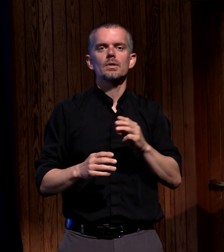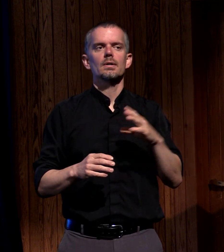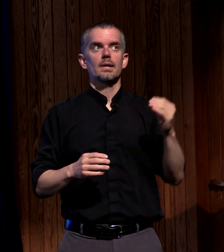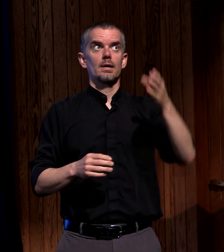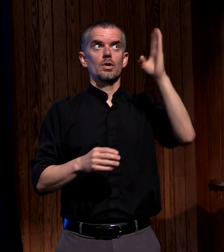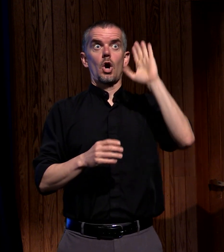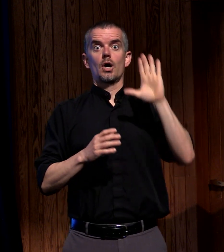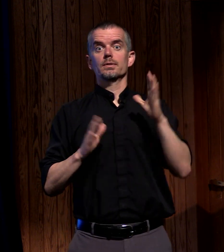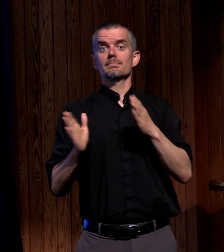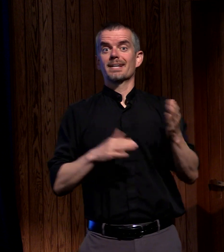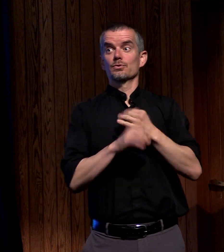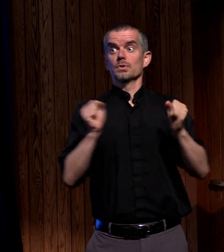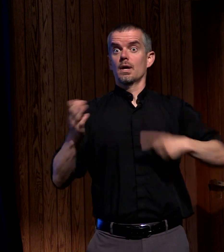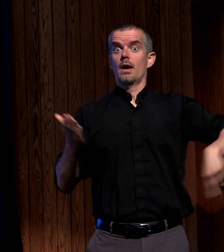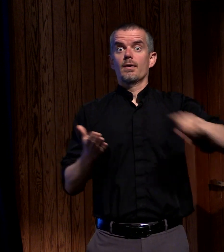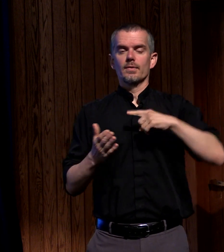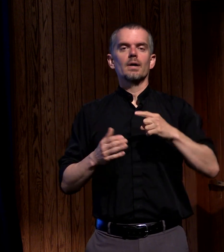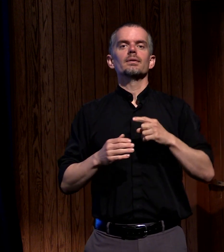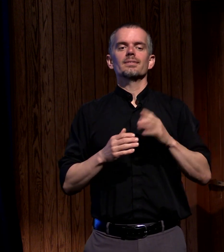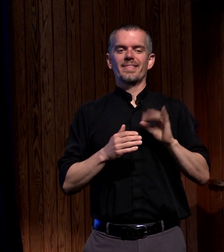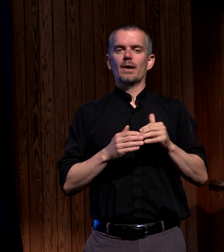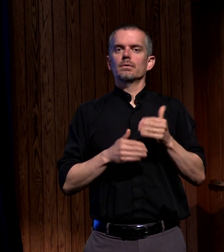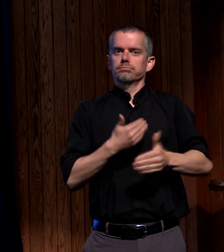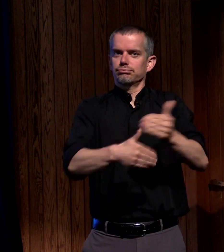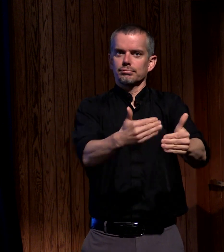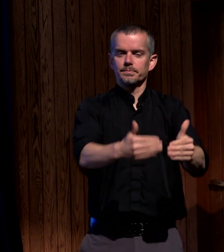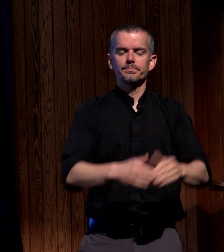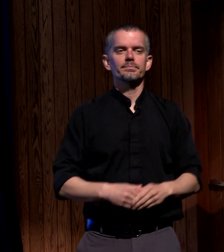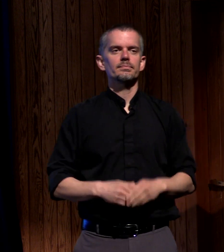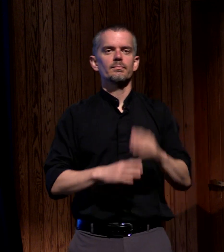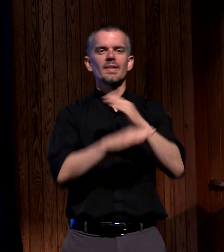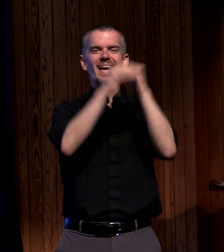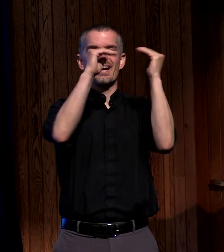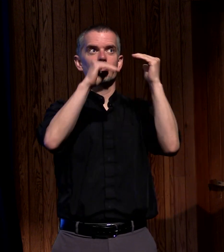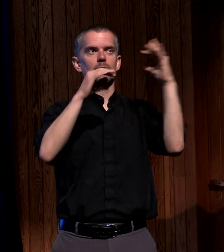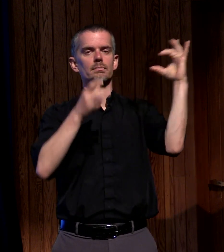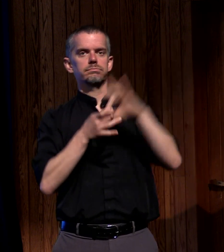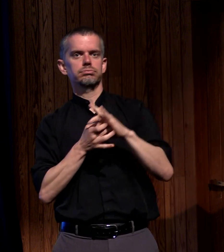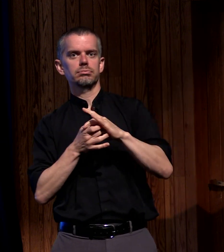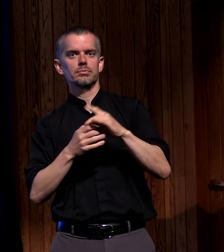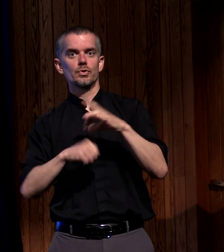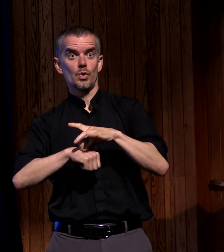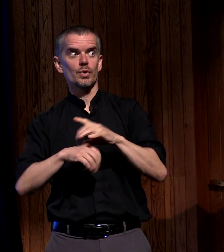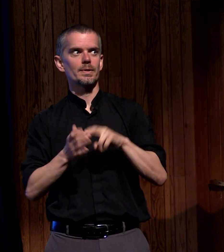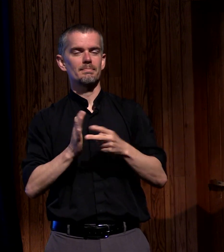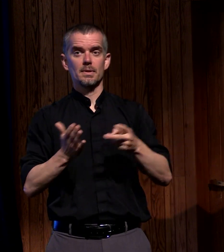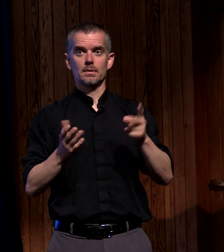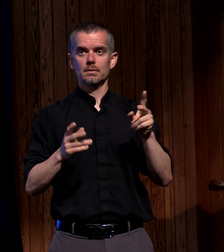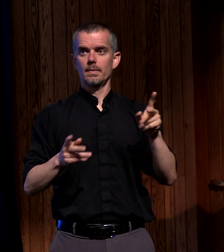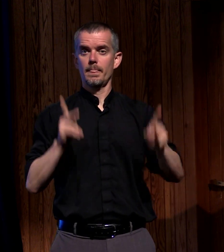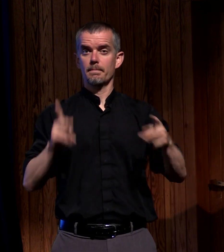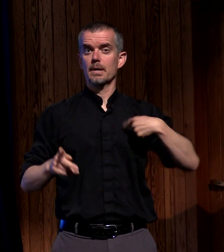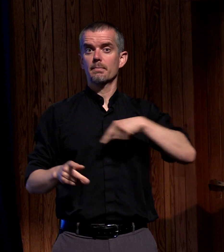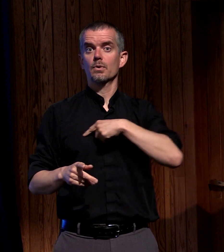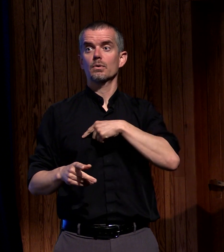the sound of heaven touching earth meant that now we as a people are led by the Spirit